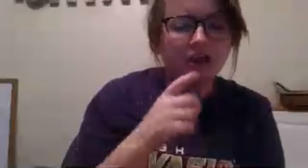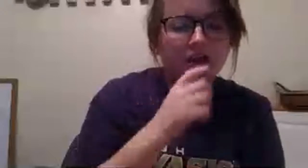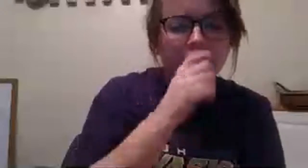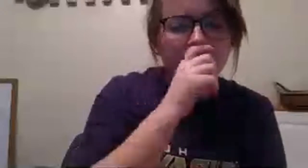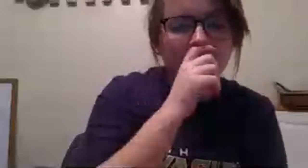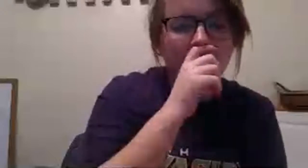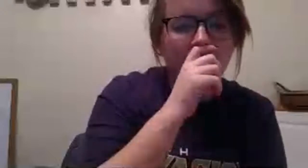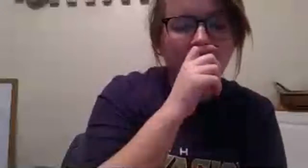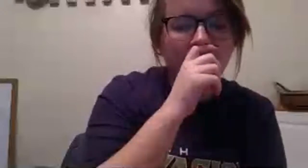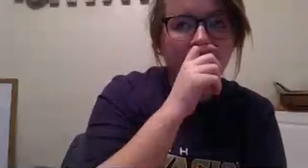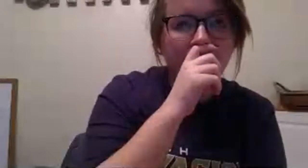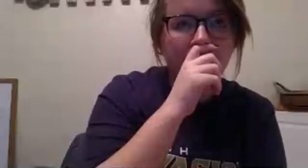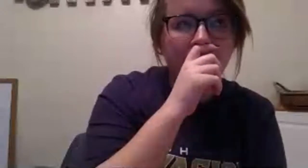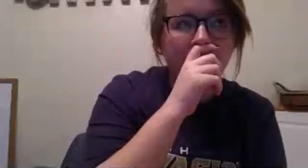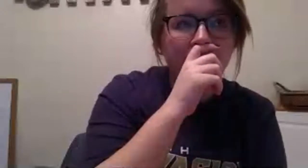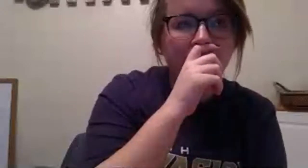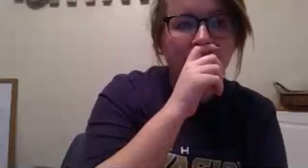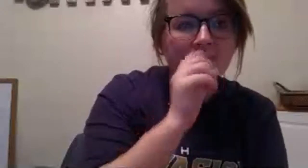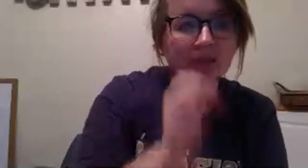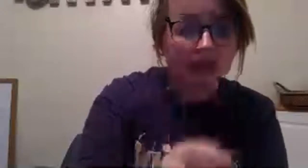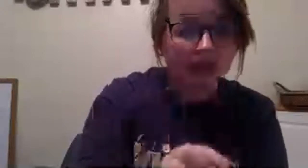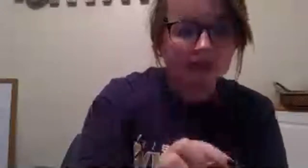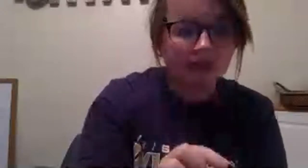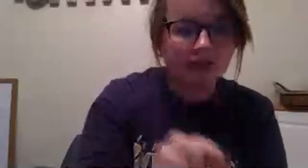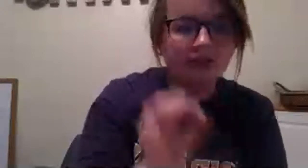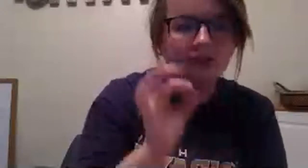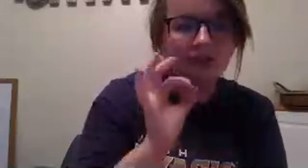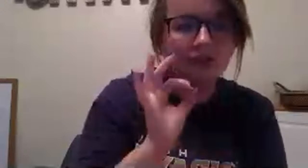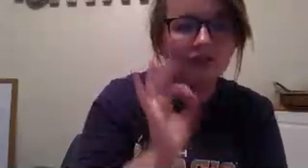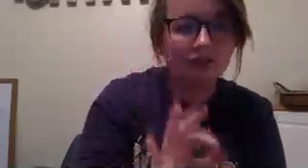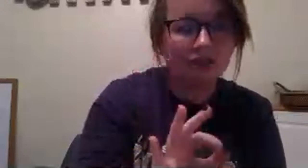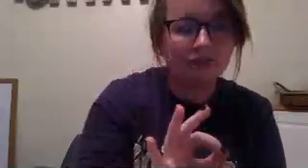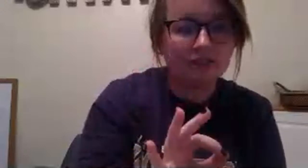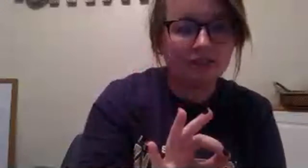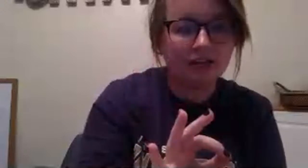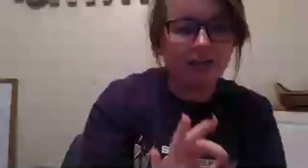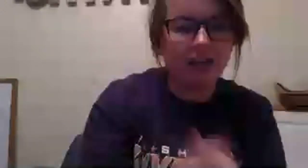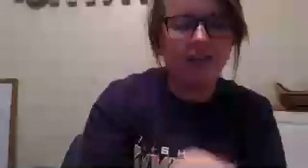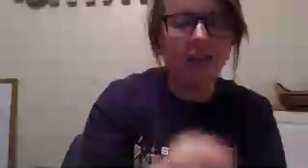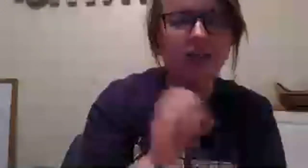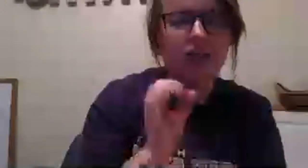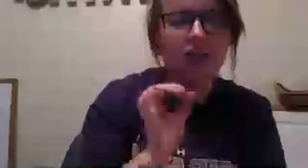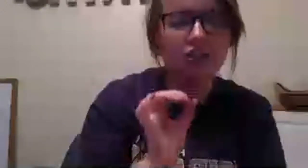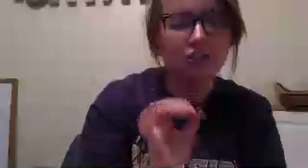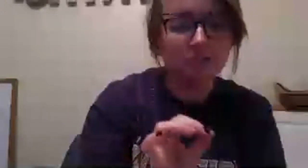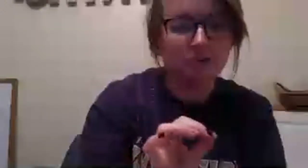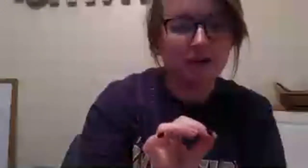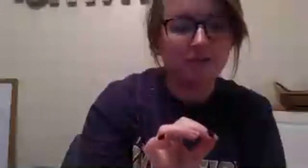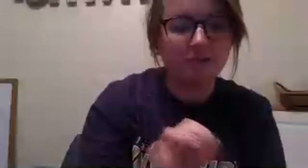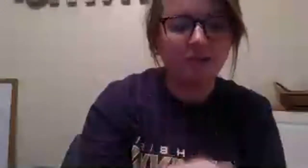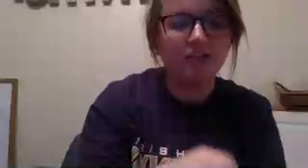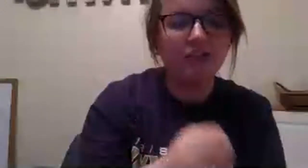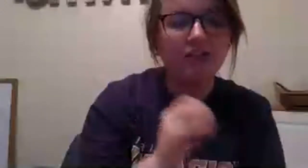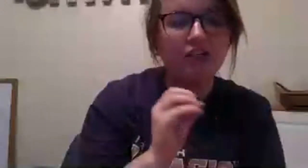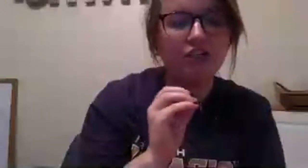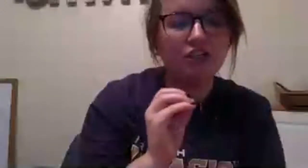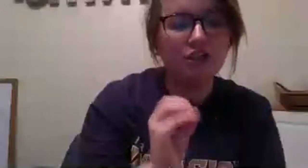talks um but yes father mike schmidt's tonight super pumped so